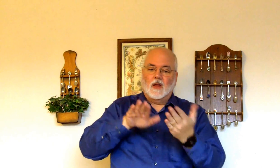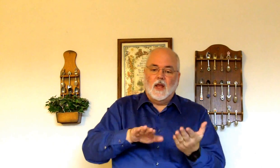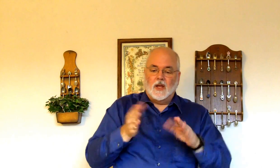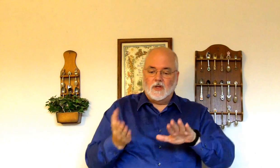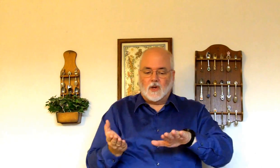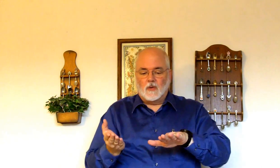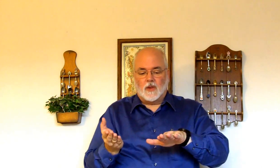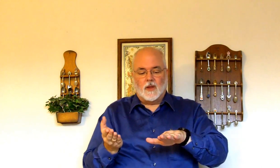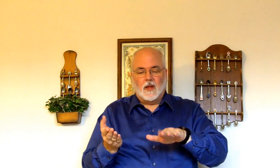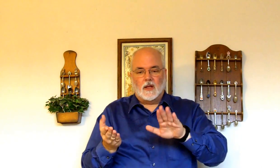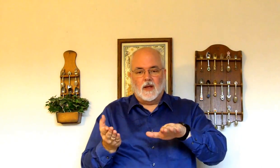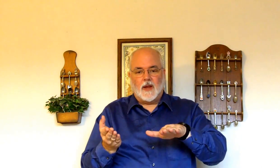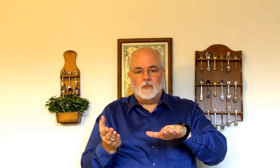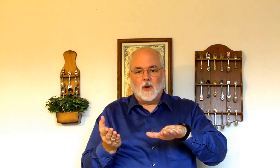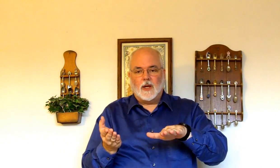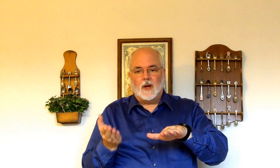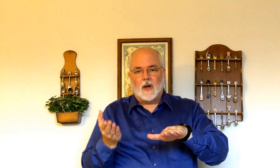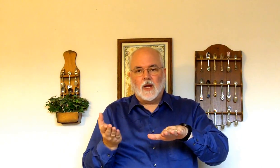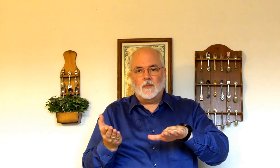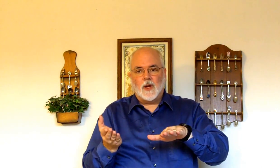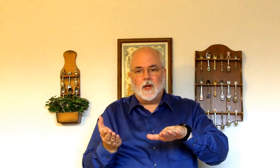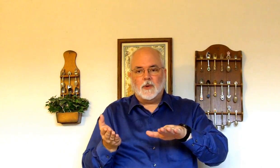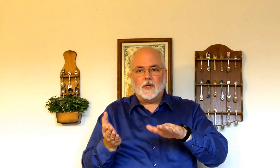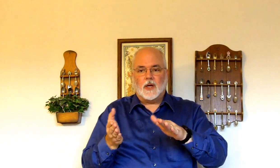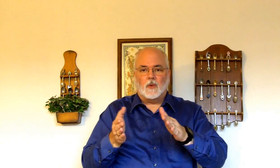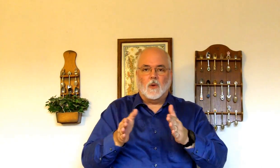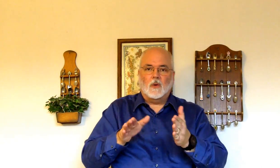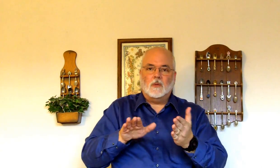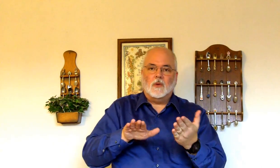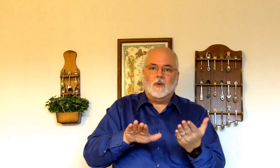You start with. Left hand pointed down. Right hand pointed up. And just kind of roll them over.